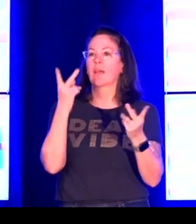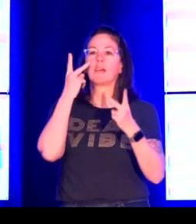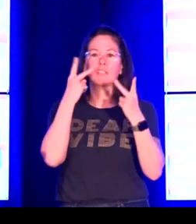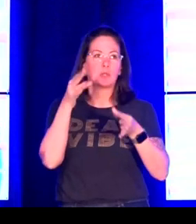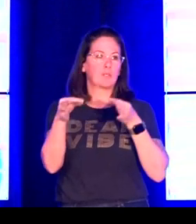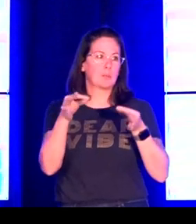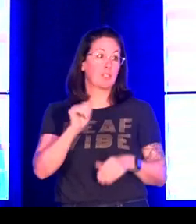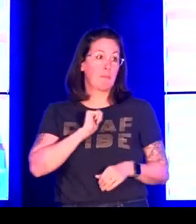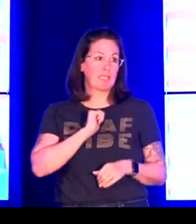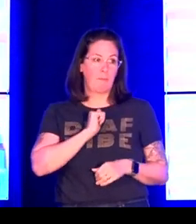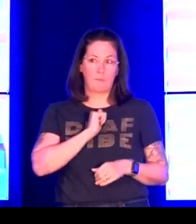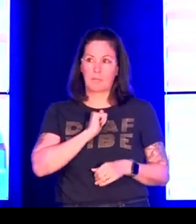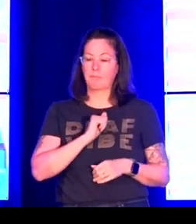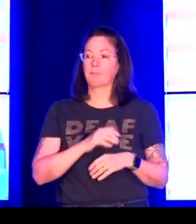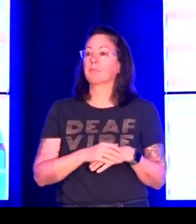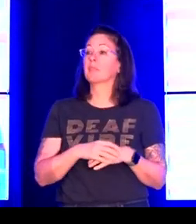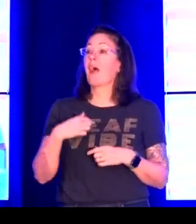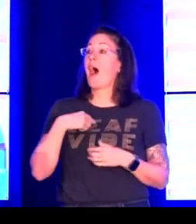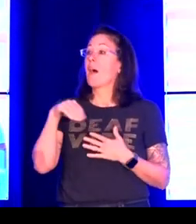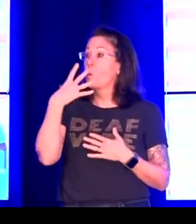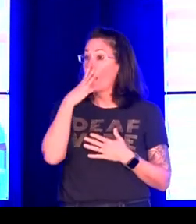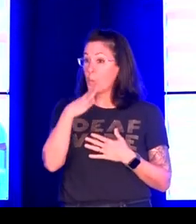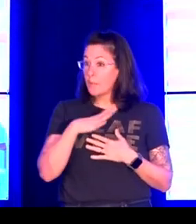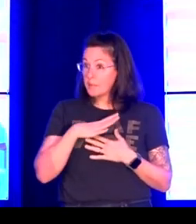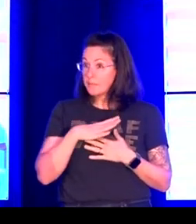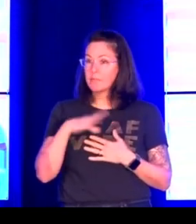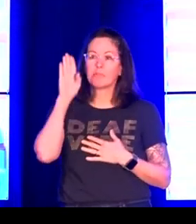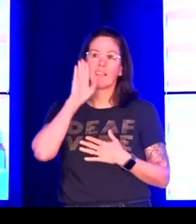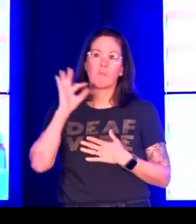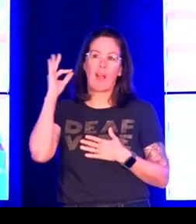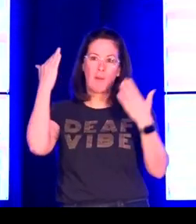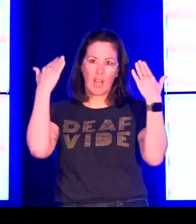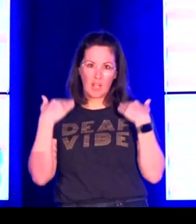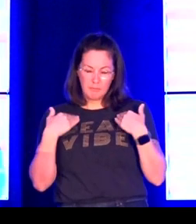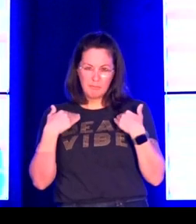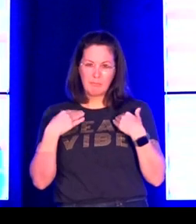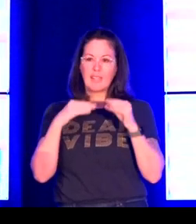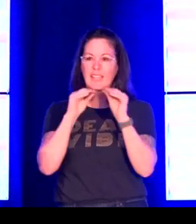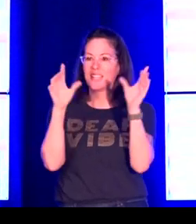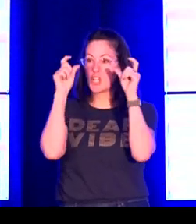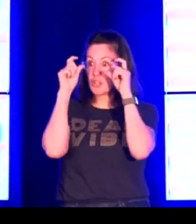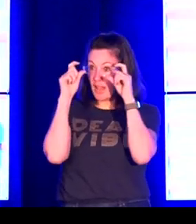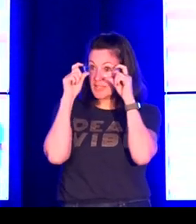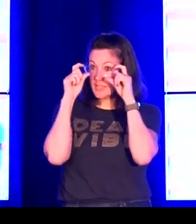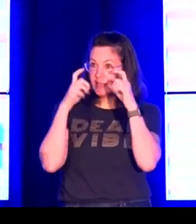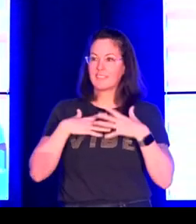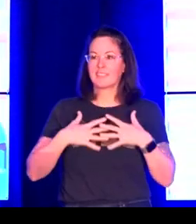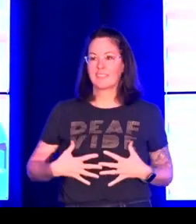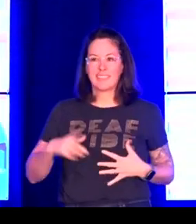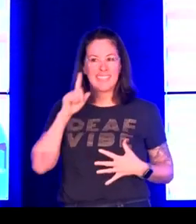I'm thrilled that all of you are joining online as well. I'd like to give a visible description of myself.